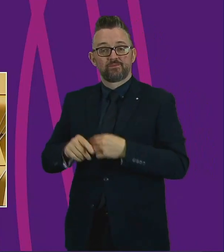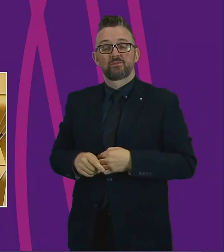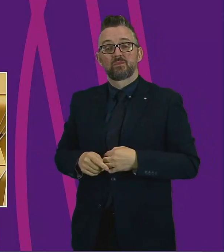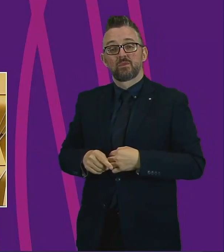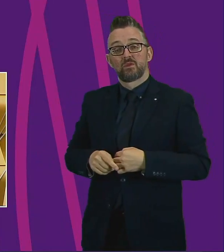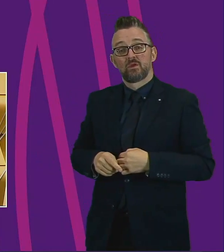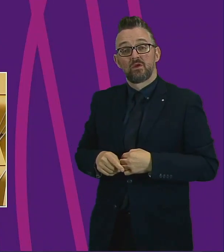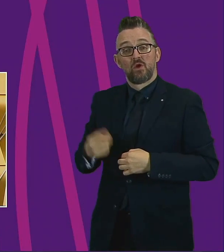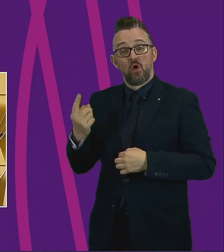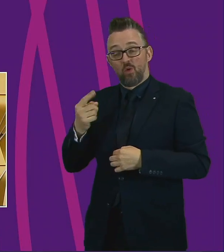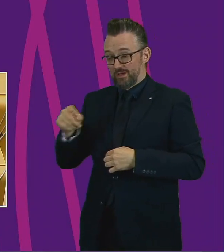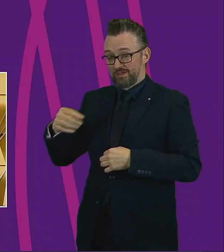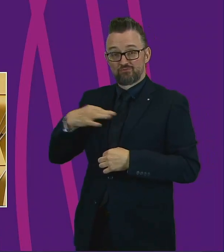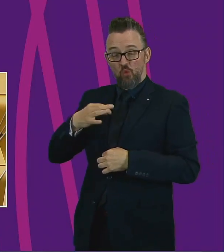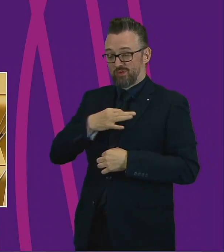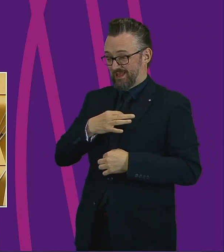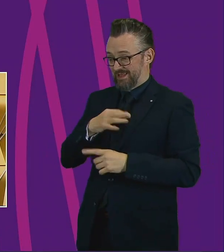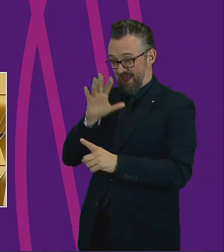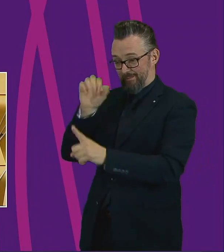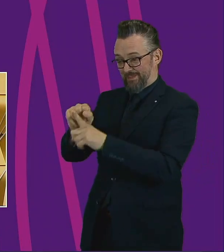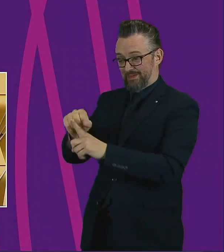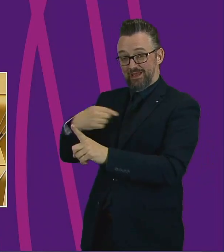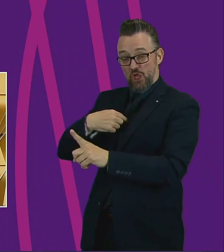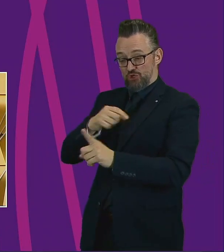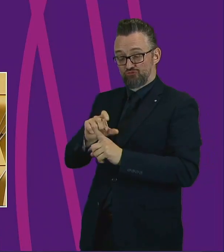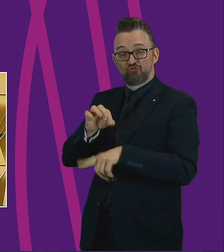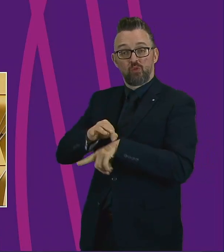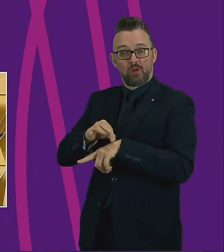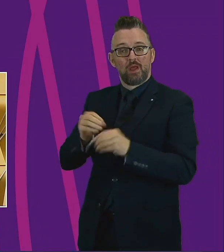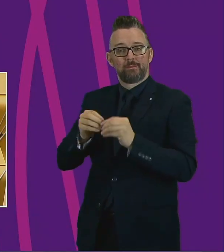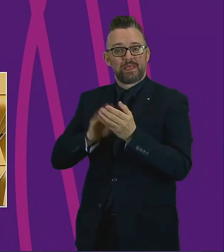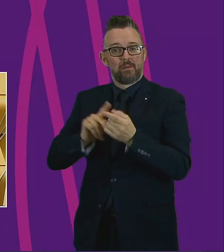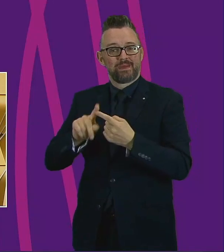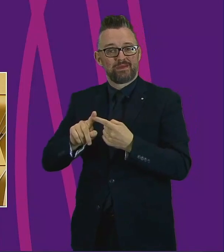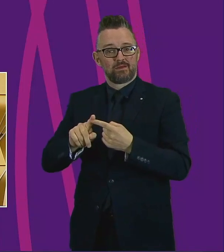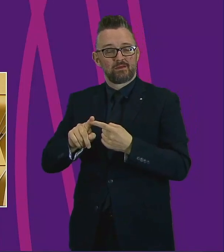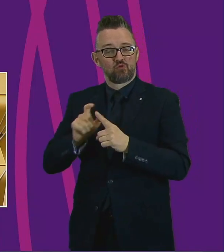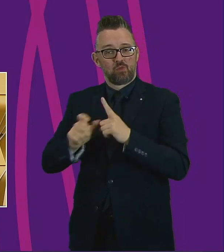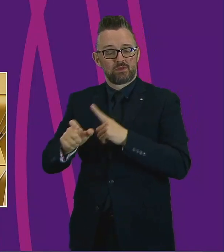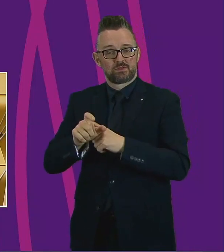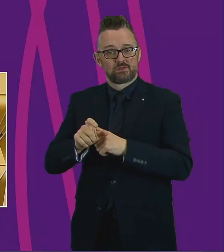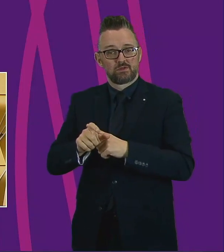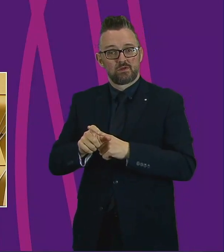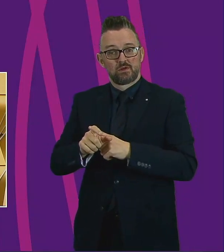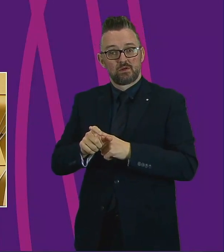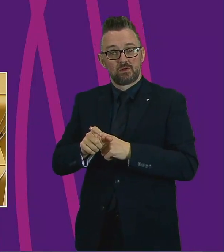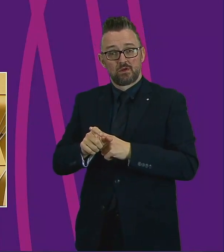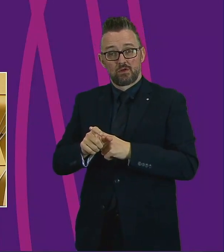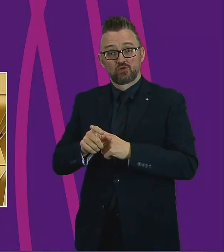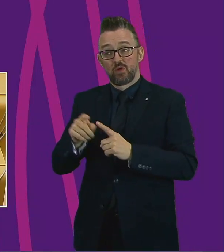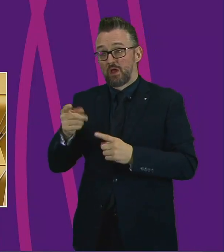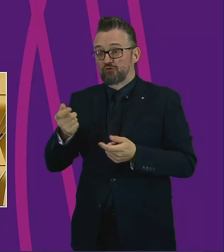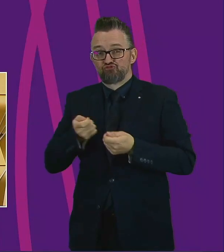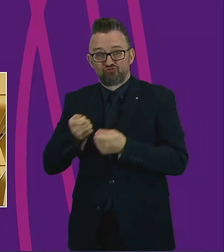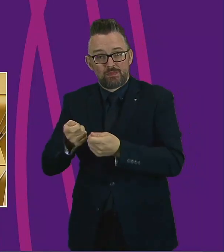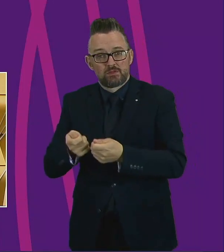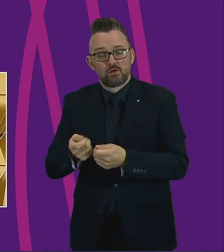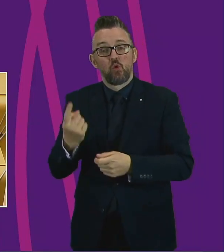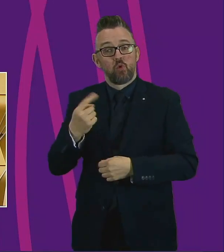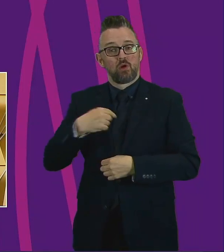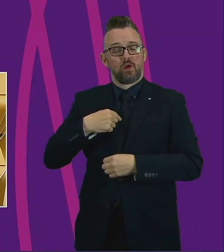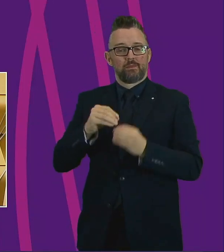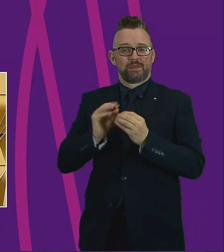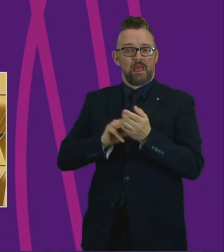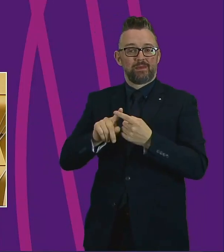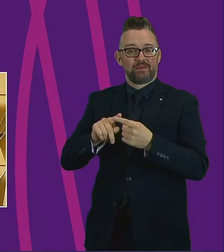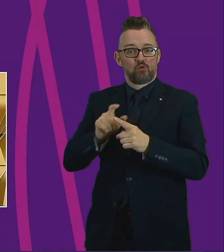by BME communities and their treatment done by BME communities. And if those people can come and risk their lives